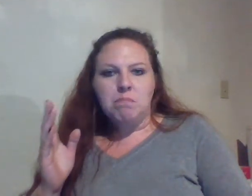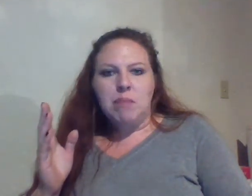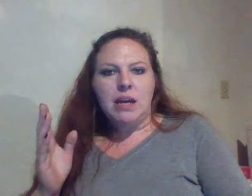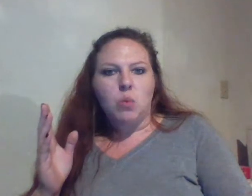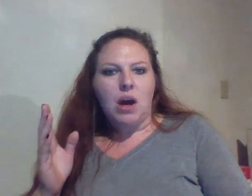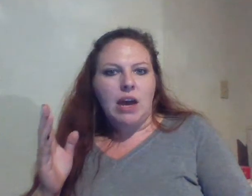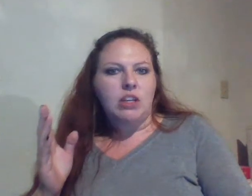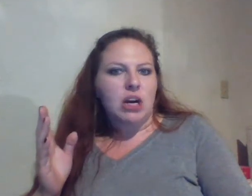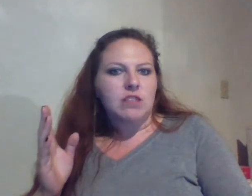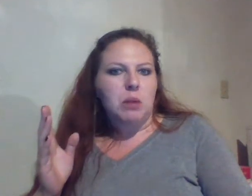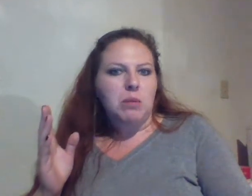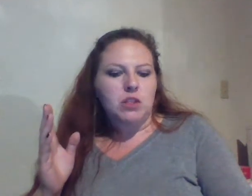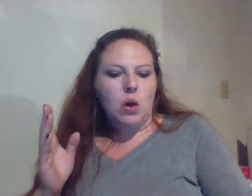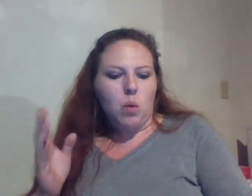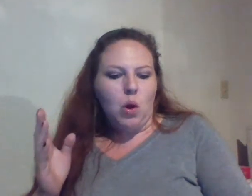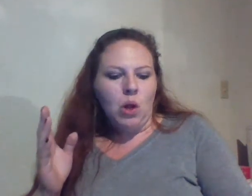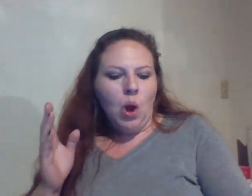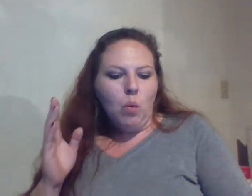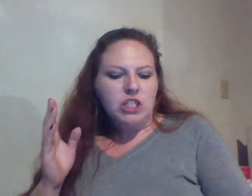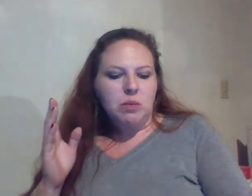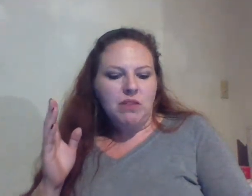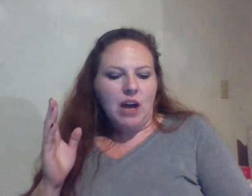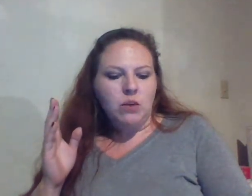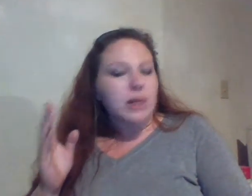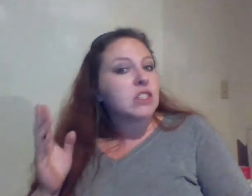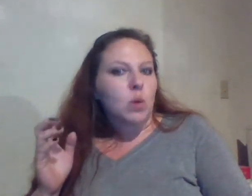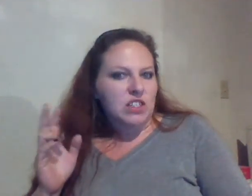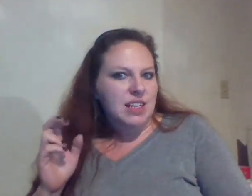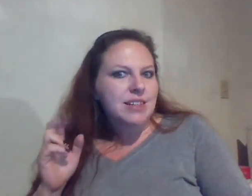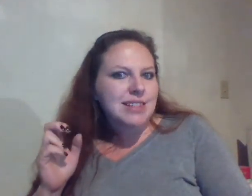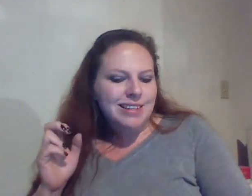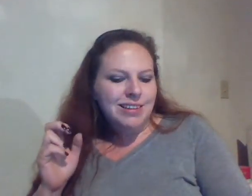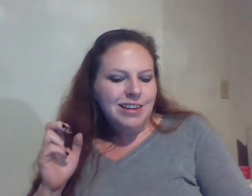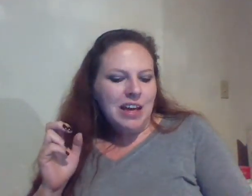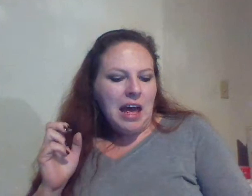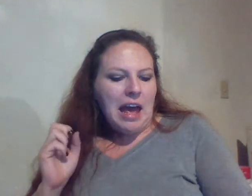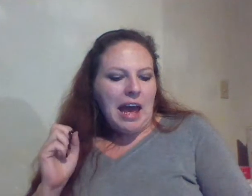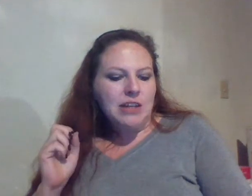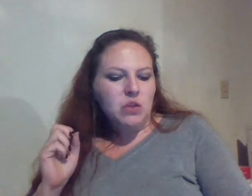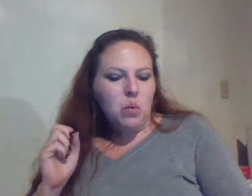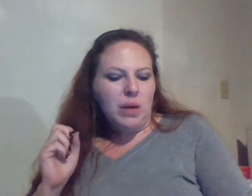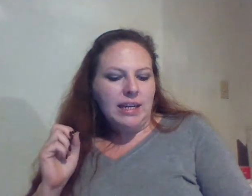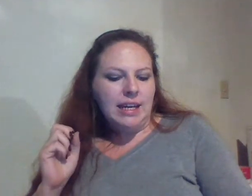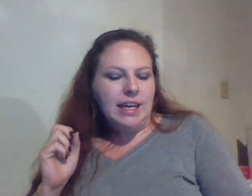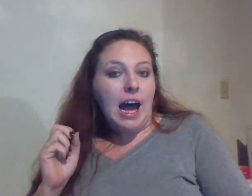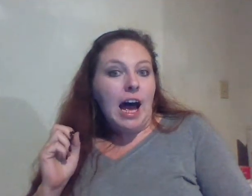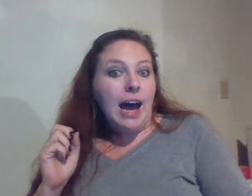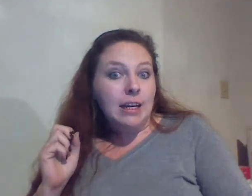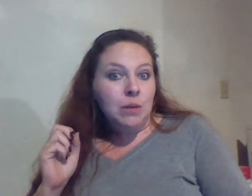Manitowoc County Sheriff's Department's role was to provide resources as we needed items